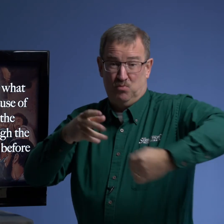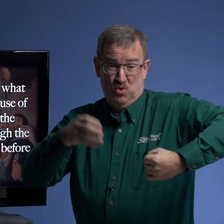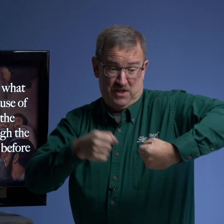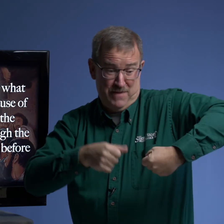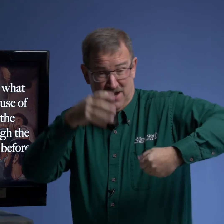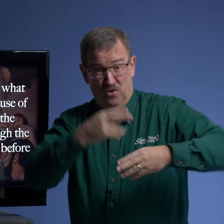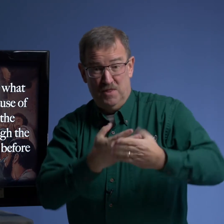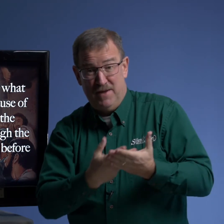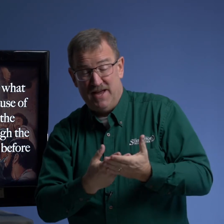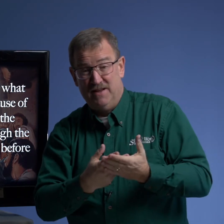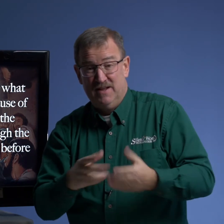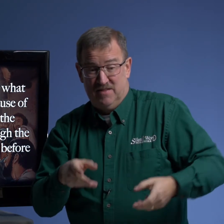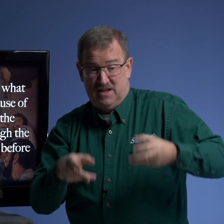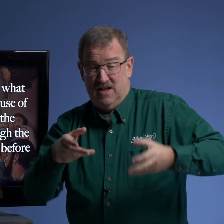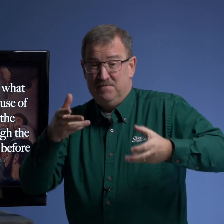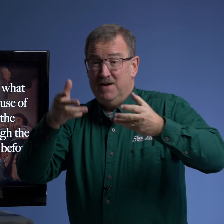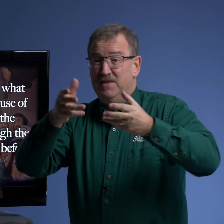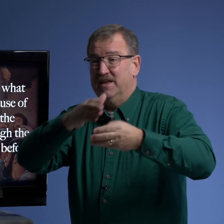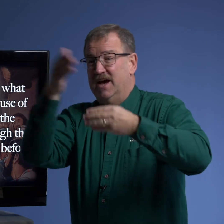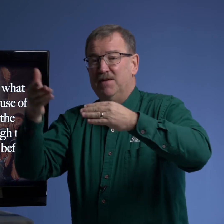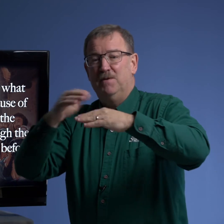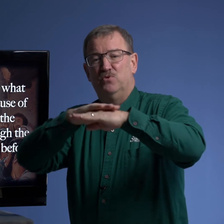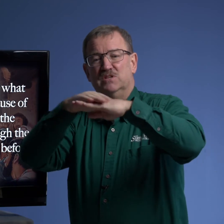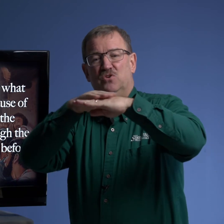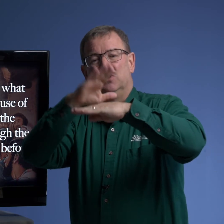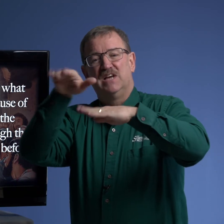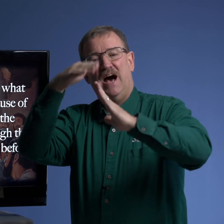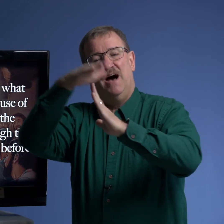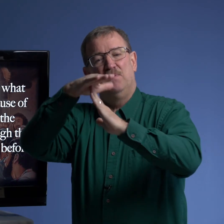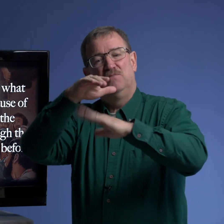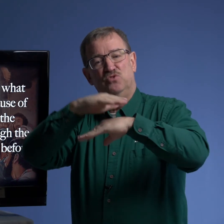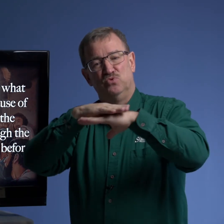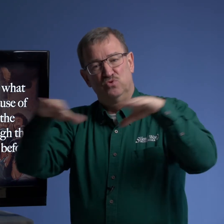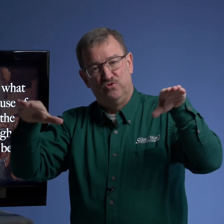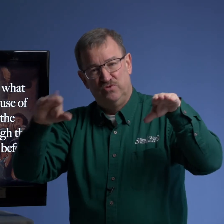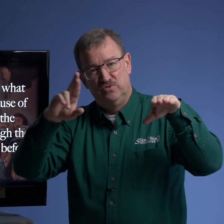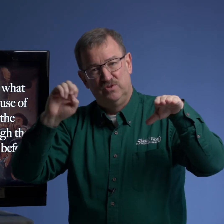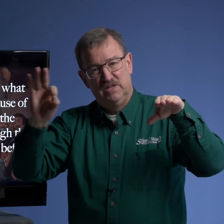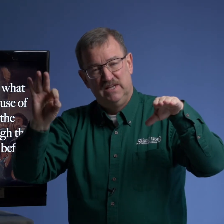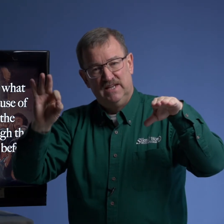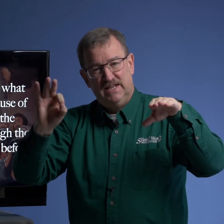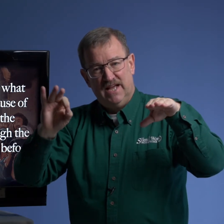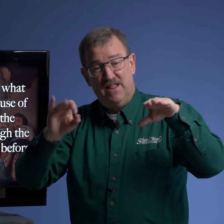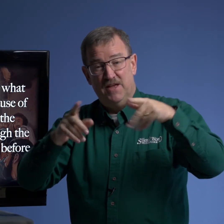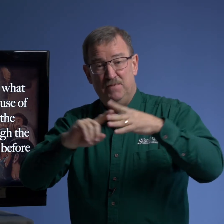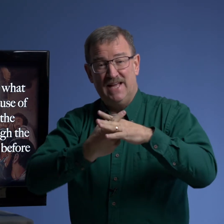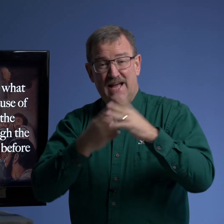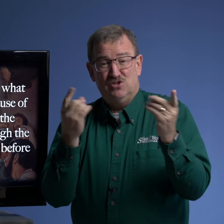with the man on the bed they climbed up they got him up on on top of the roof and they began to